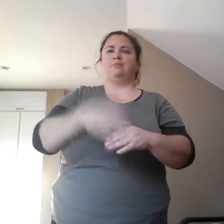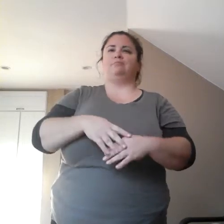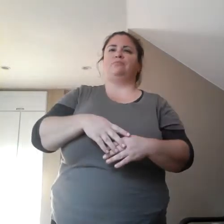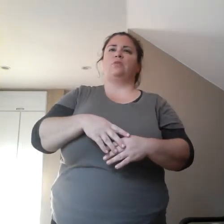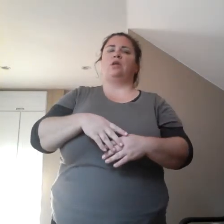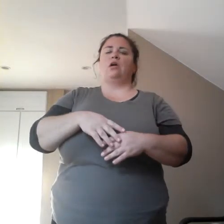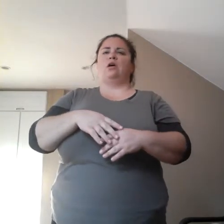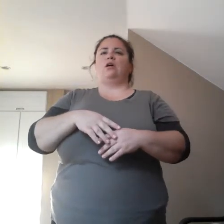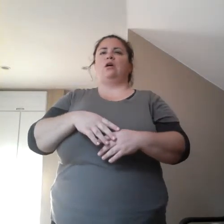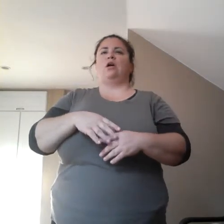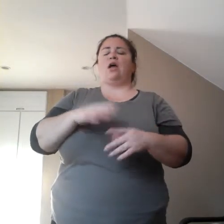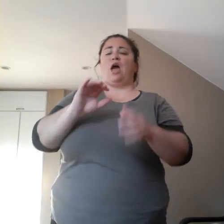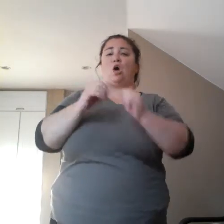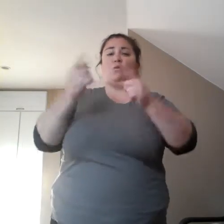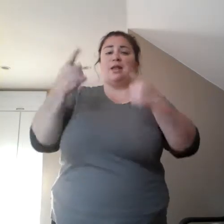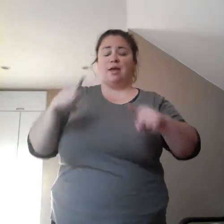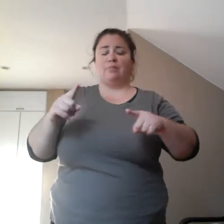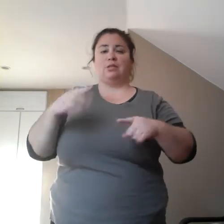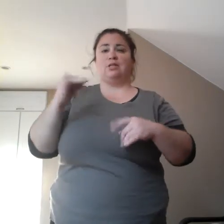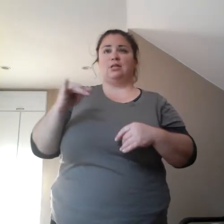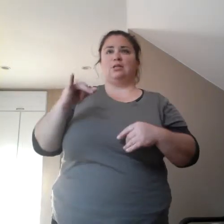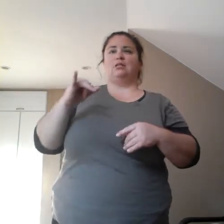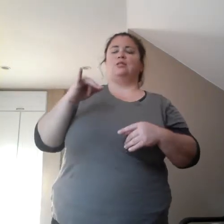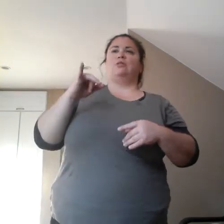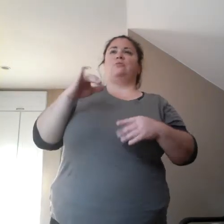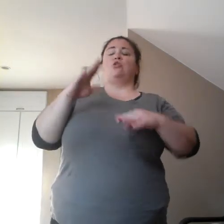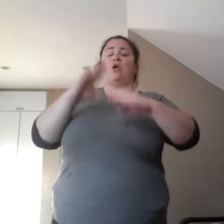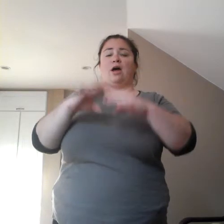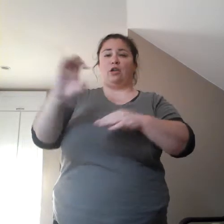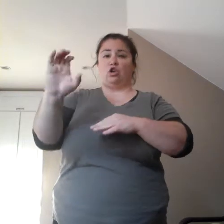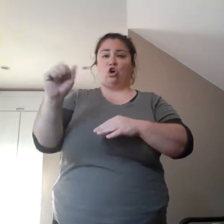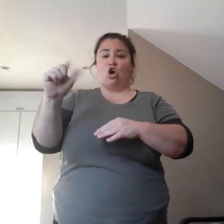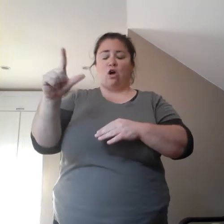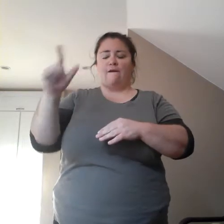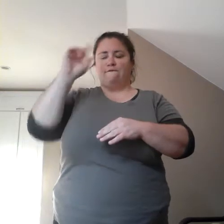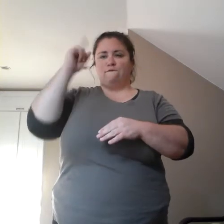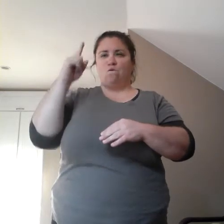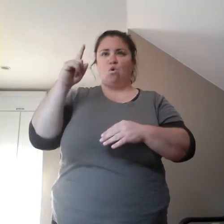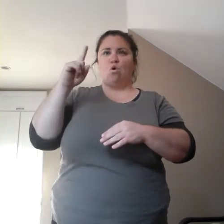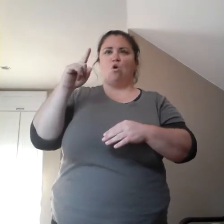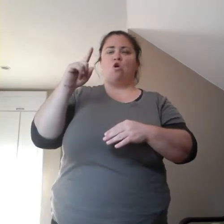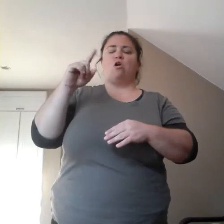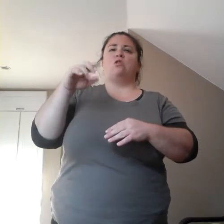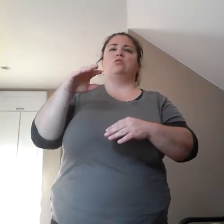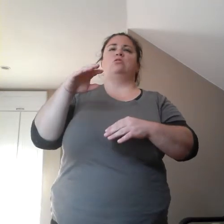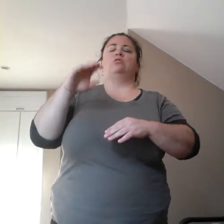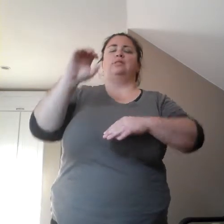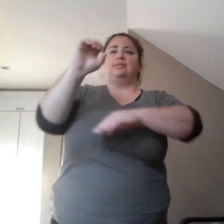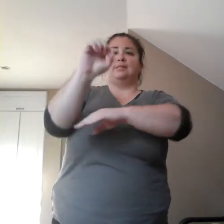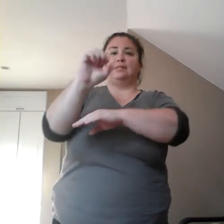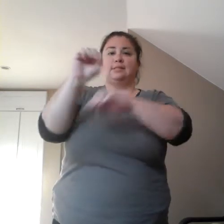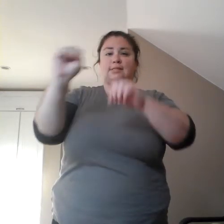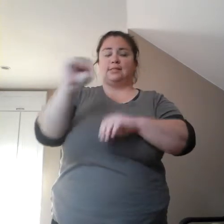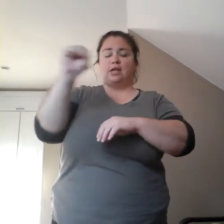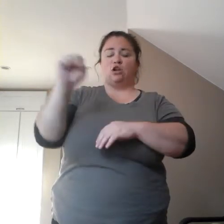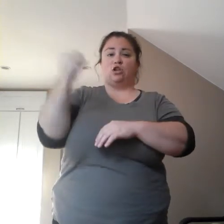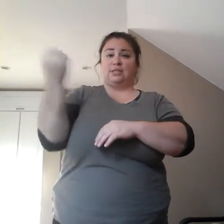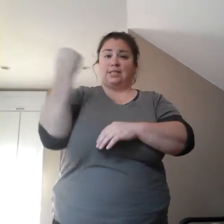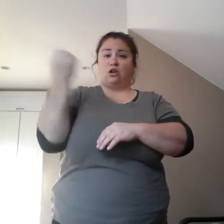the office is open the following day, which is at 12. So I was on duty Saturday night, and I was on duty, so I continued to be on